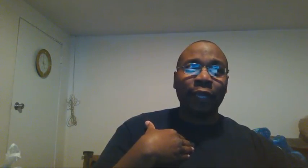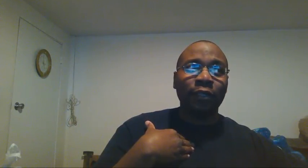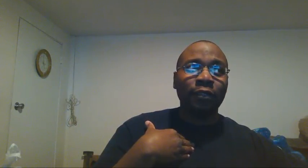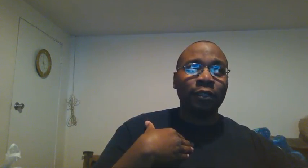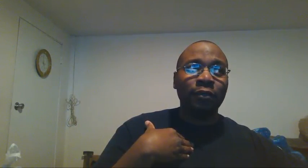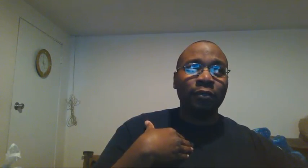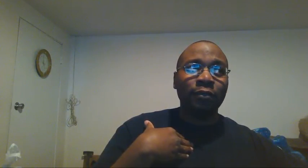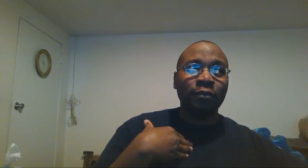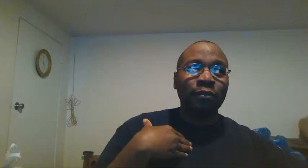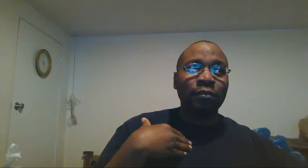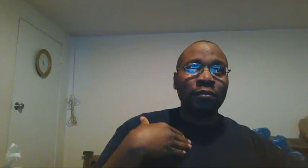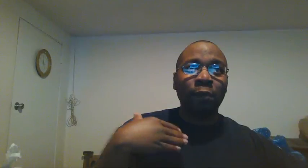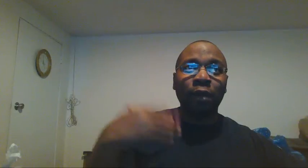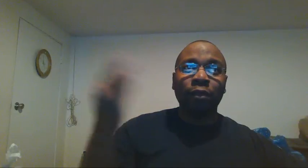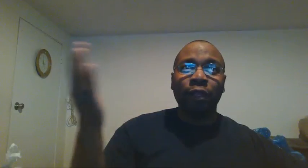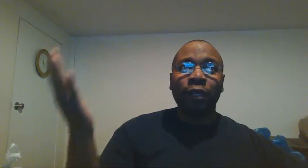some other things